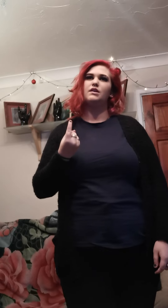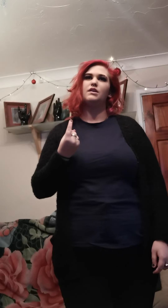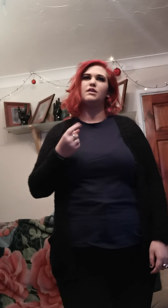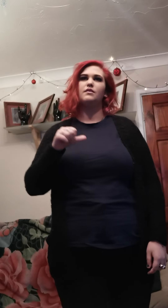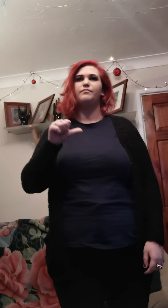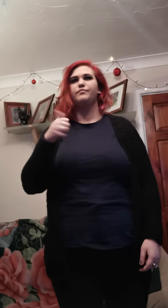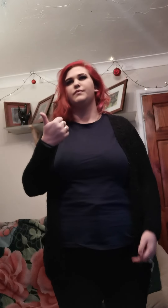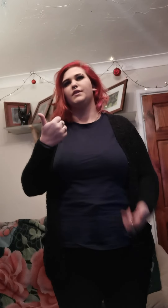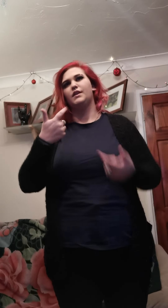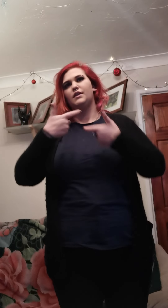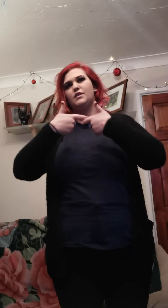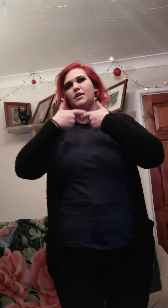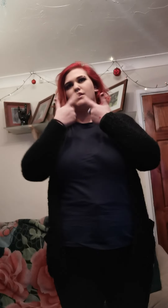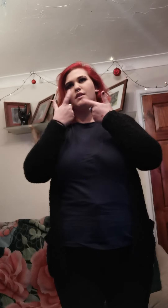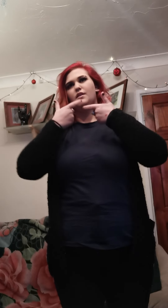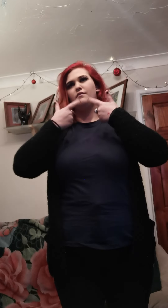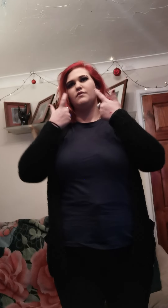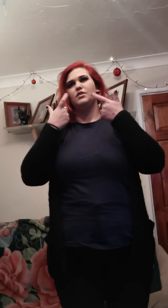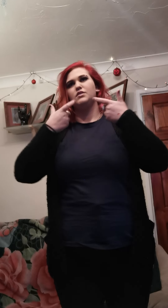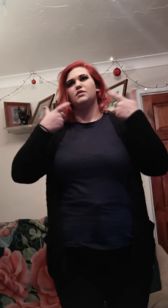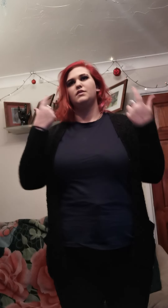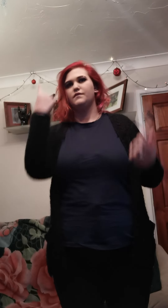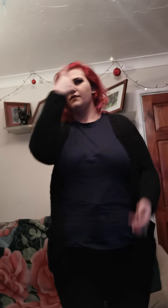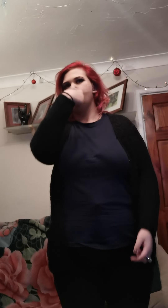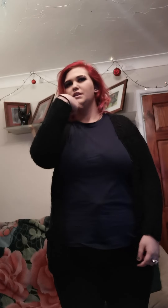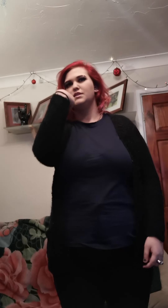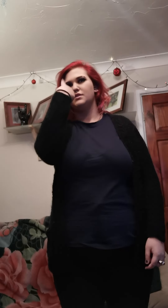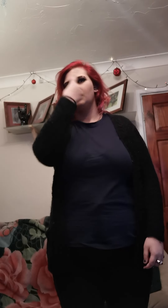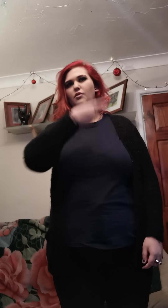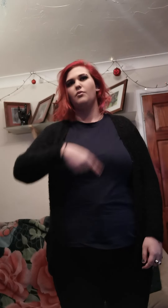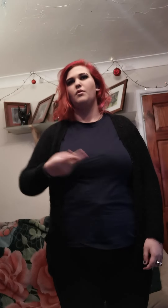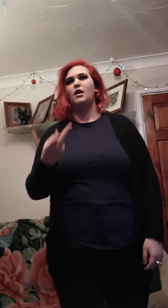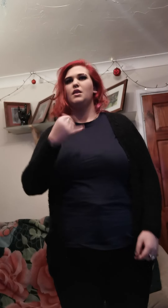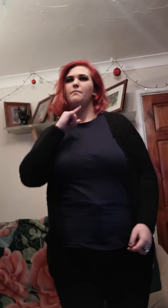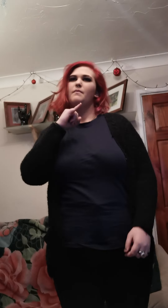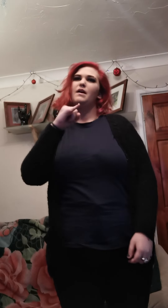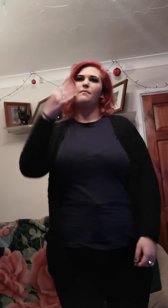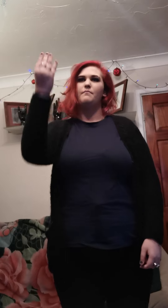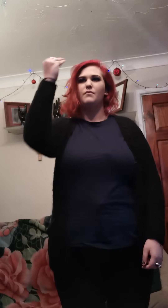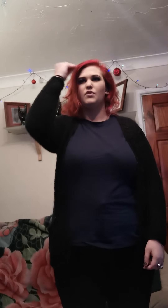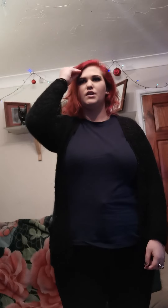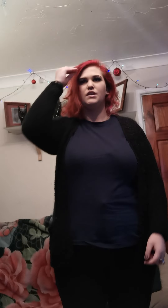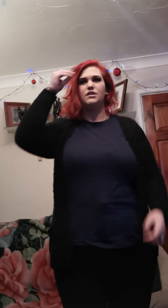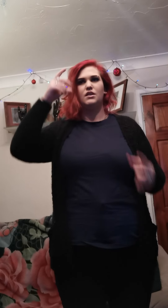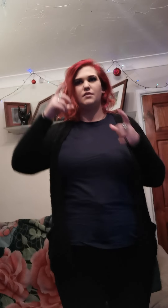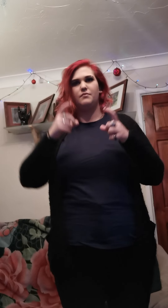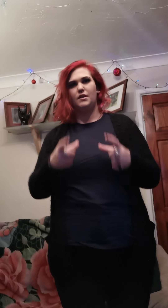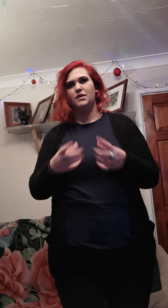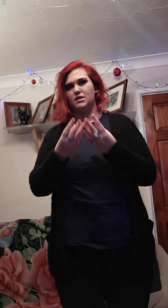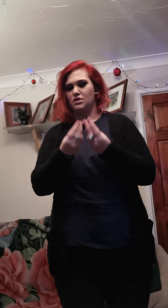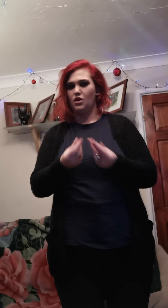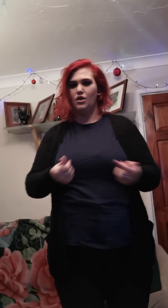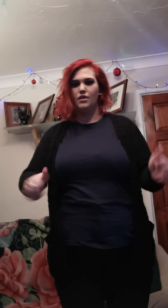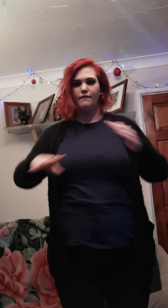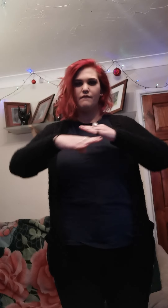smiles and laughter to this space. All bad memories are in pieces on the